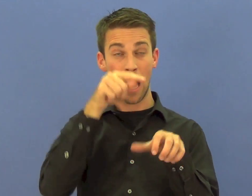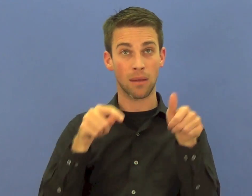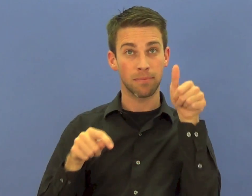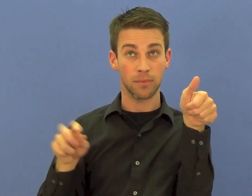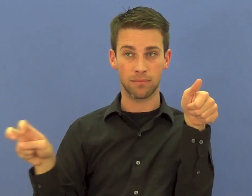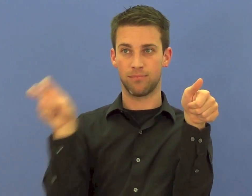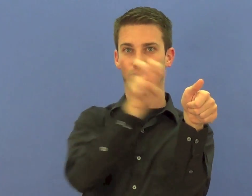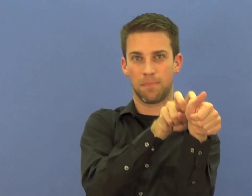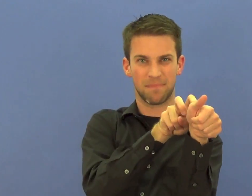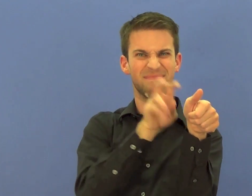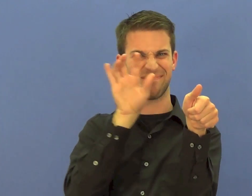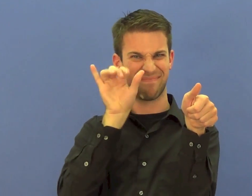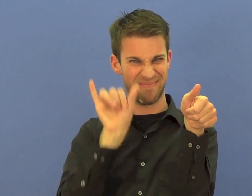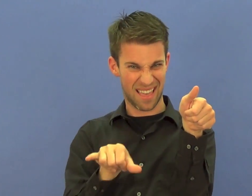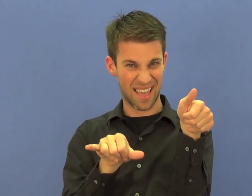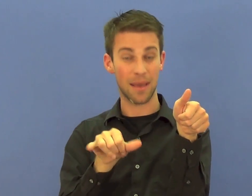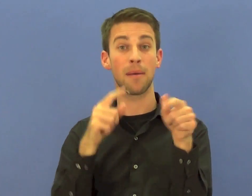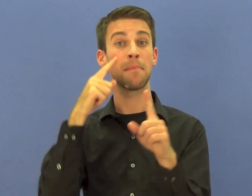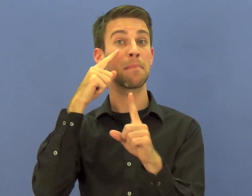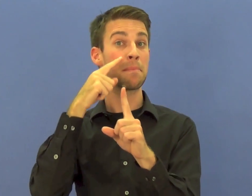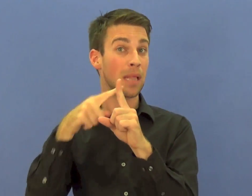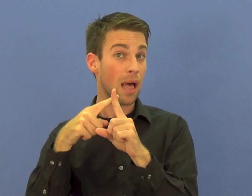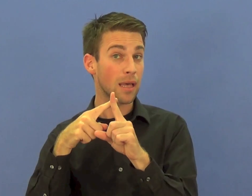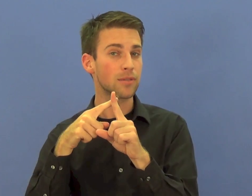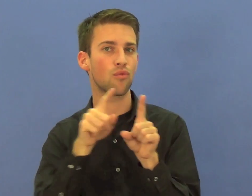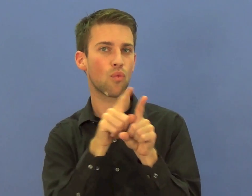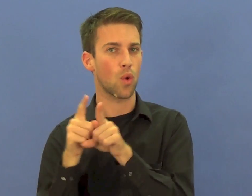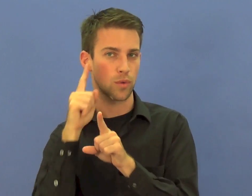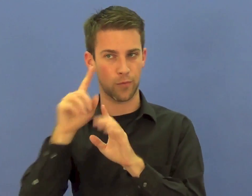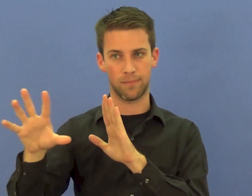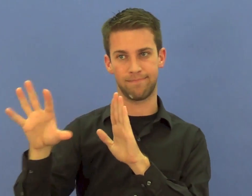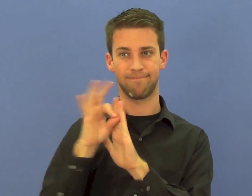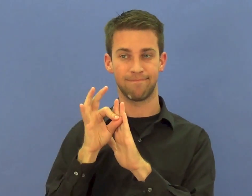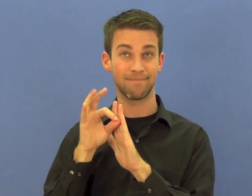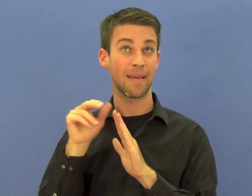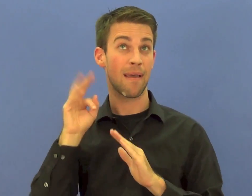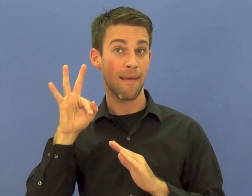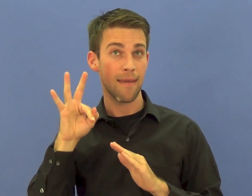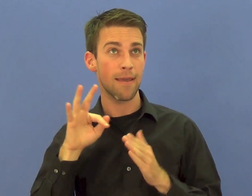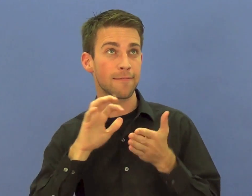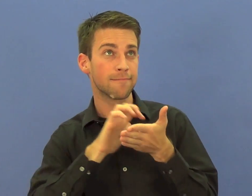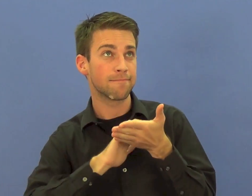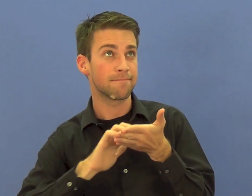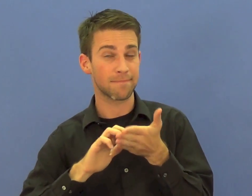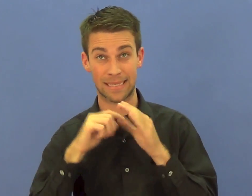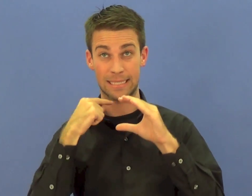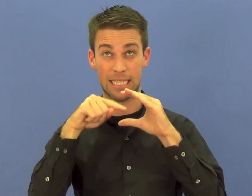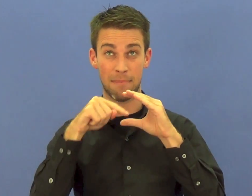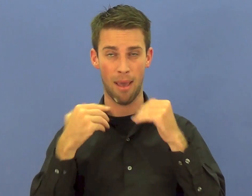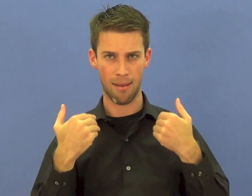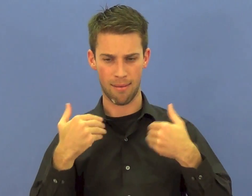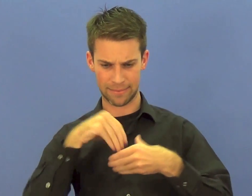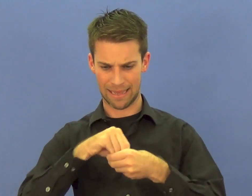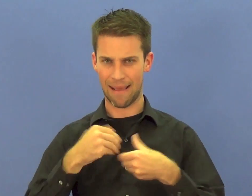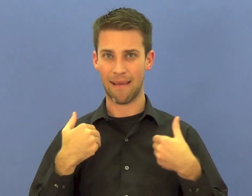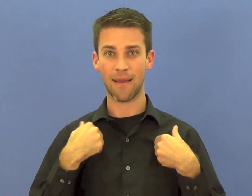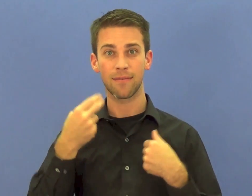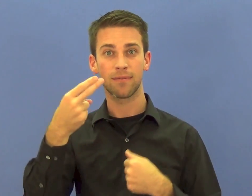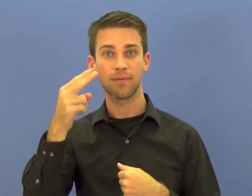one clicks on a mouse. If, for example, you are reading an email with a hyperlink, you can use the CRB to click